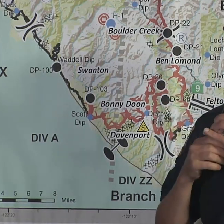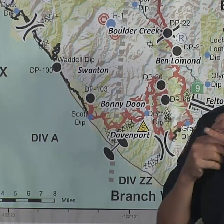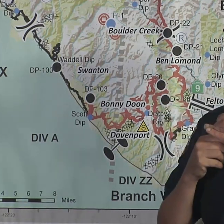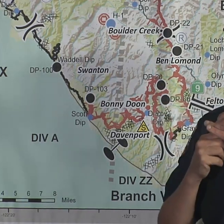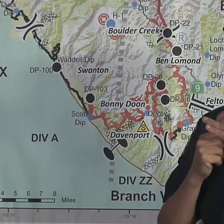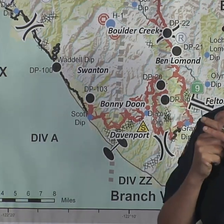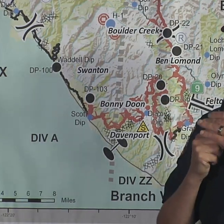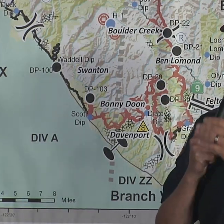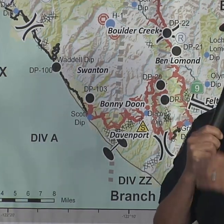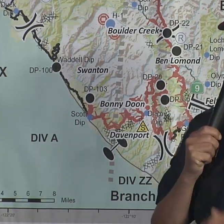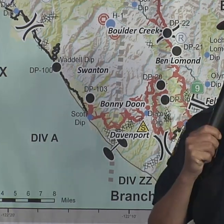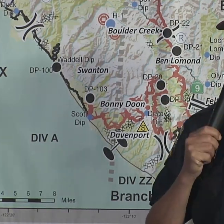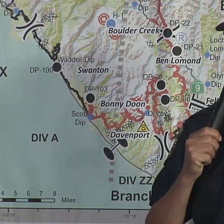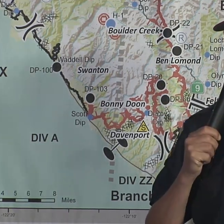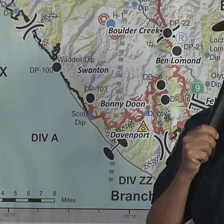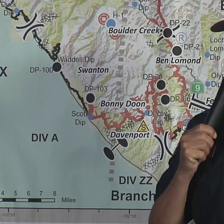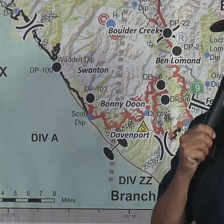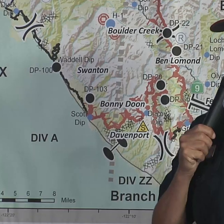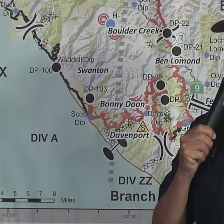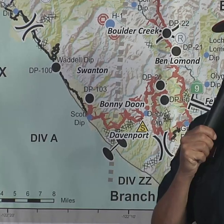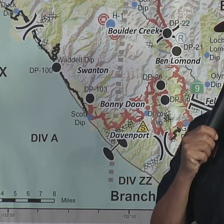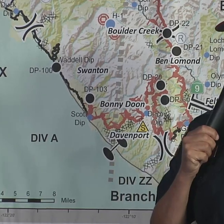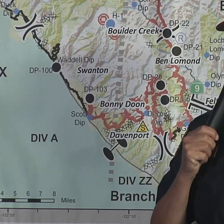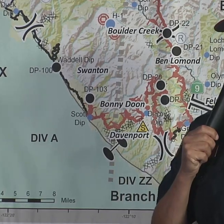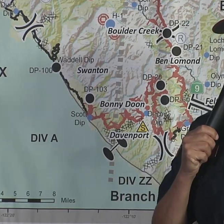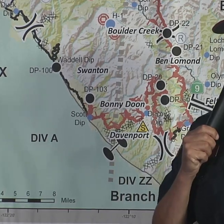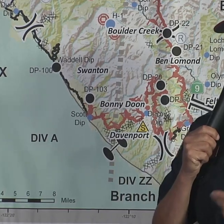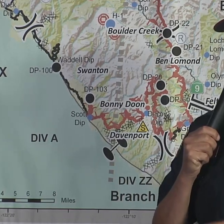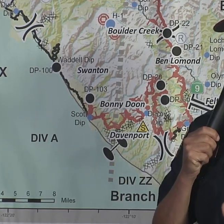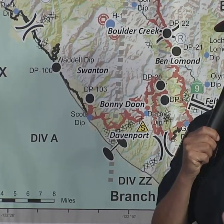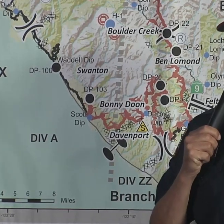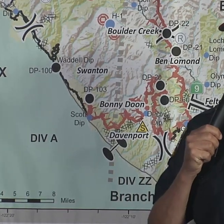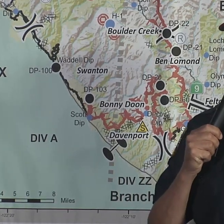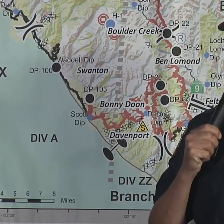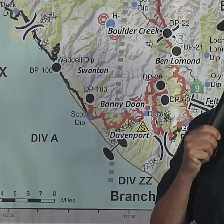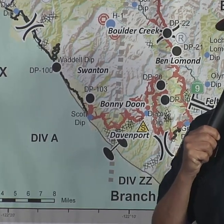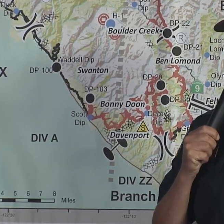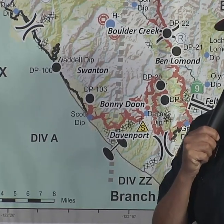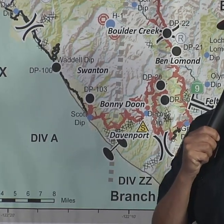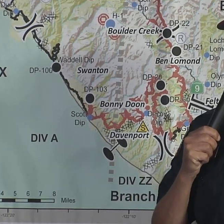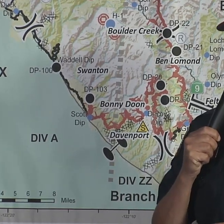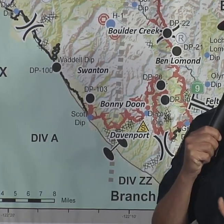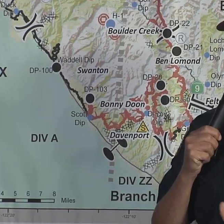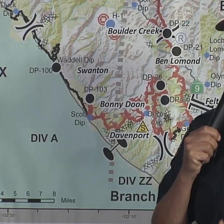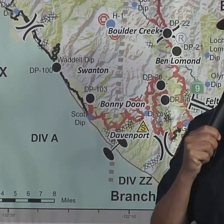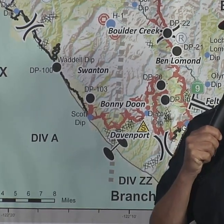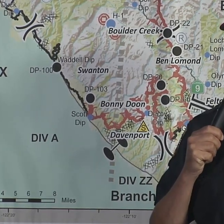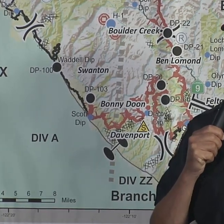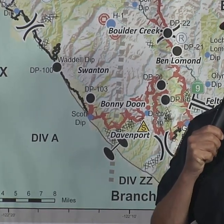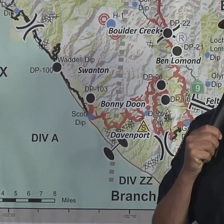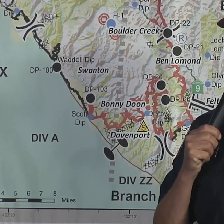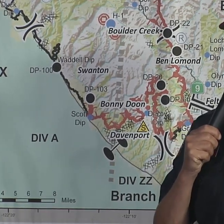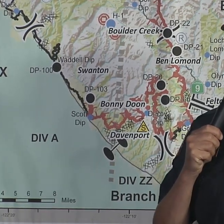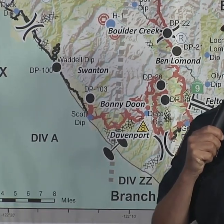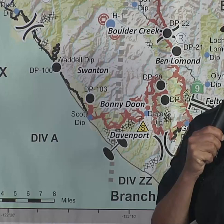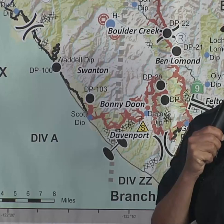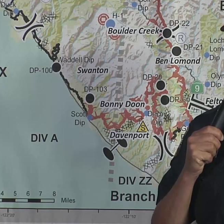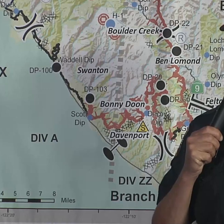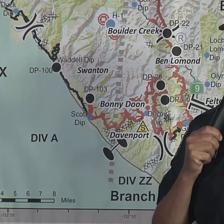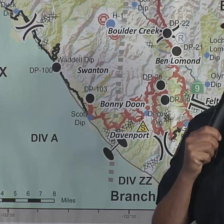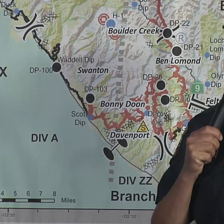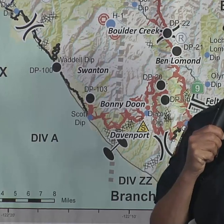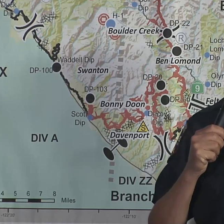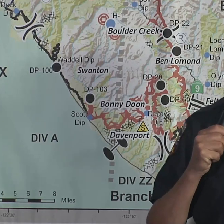quarters done. They'll continue that process today. Won't say it's the easier leg of the burn, but it is one that we're very comfortable